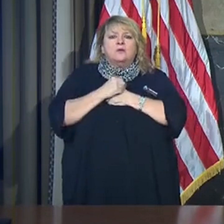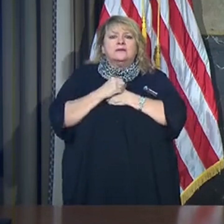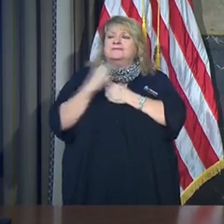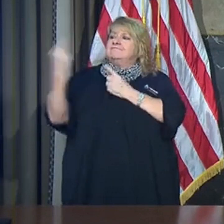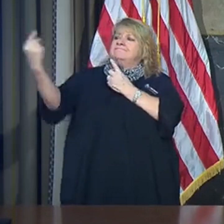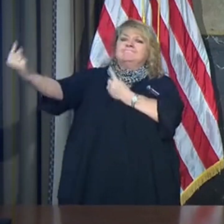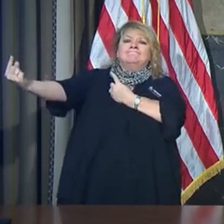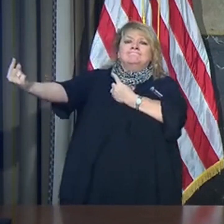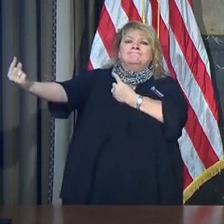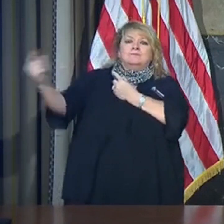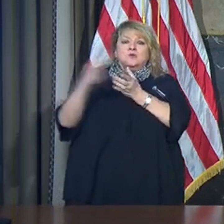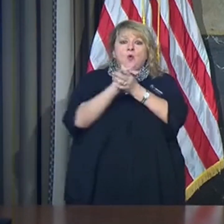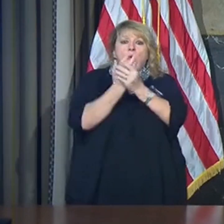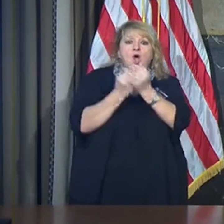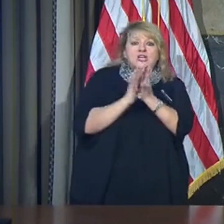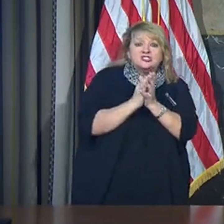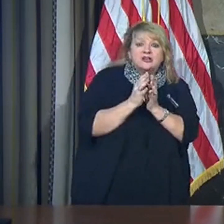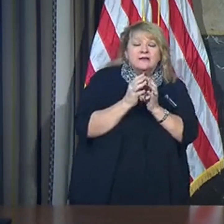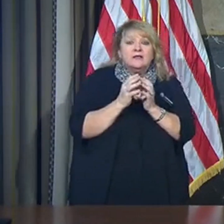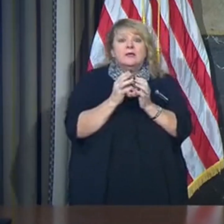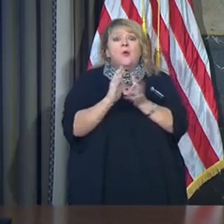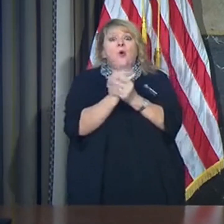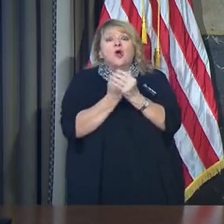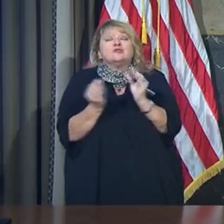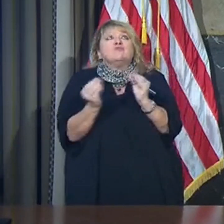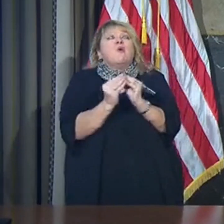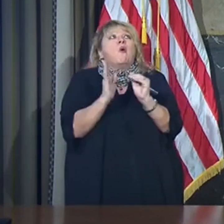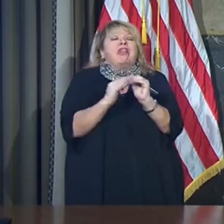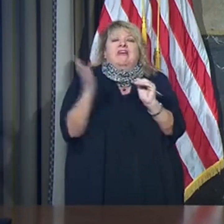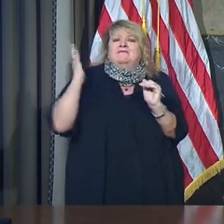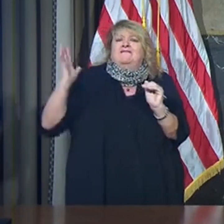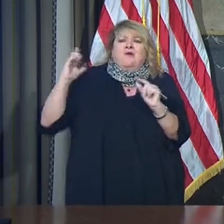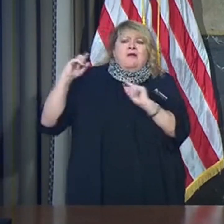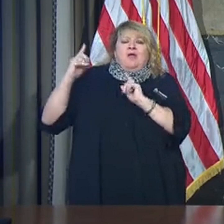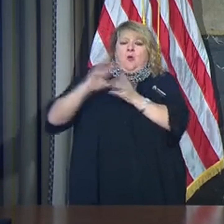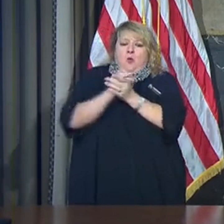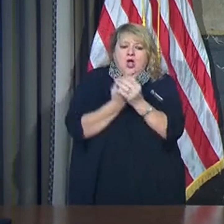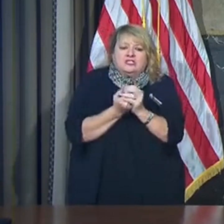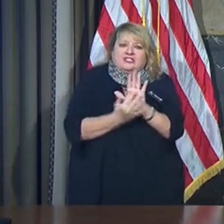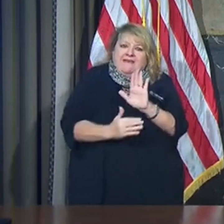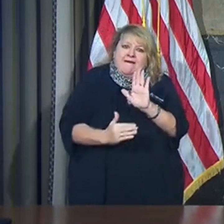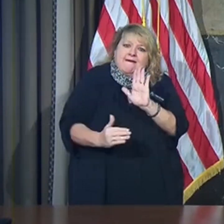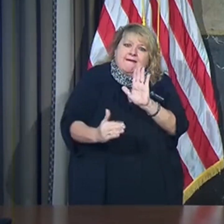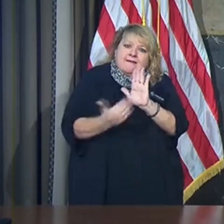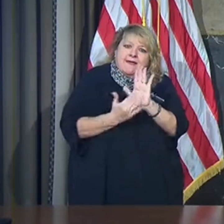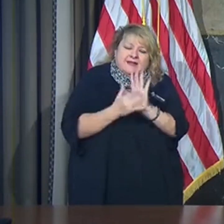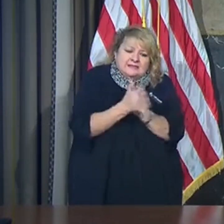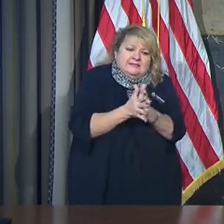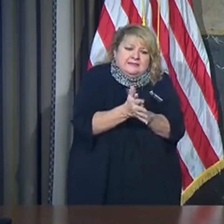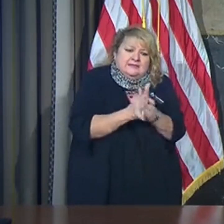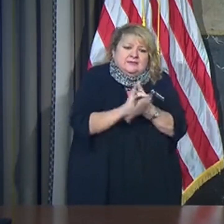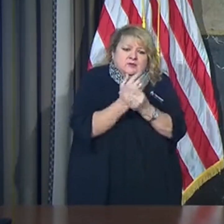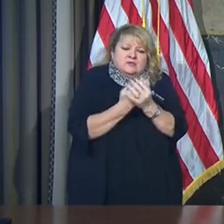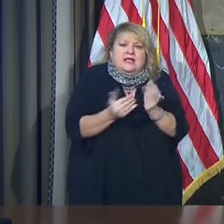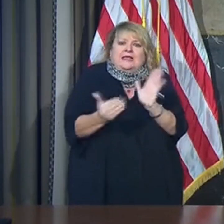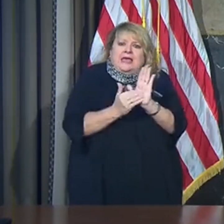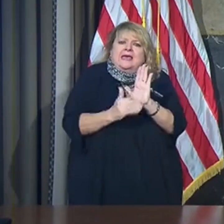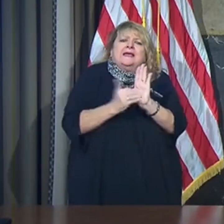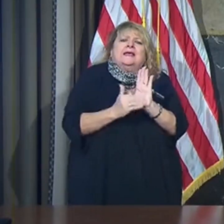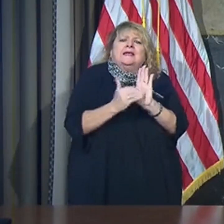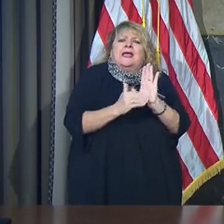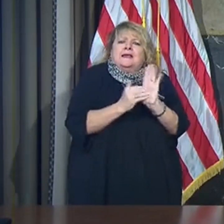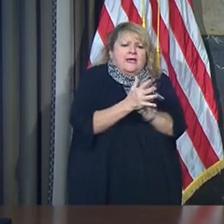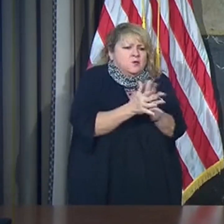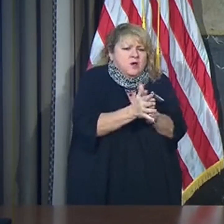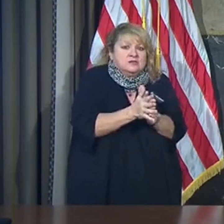hands. Wash them more than you've ever washed them before. Wash them over and over again. Wear a mask.